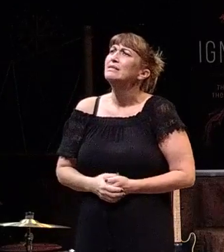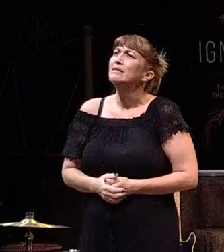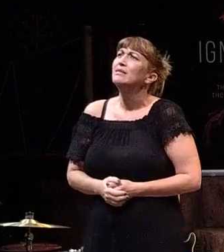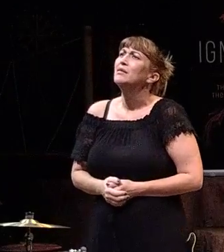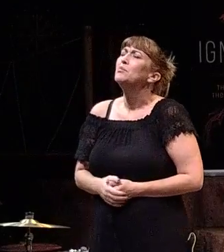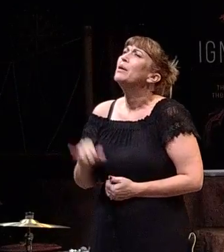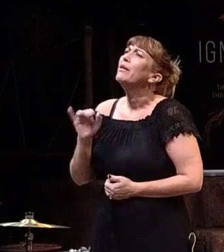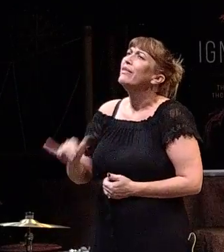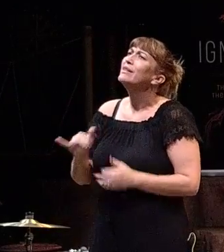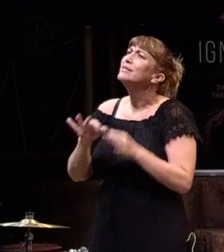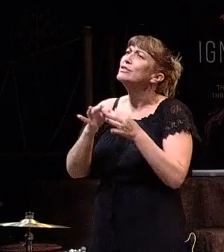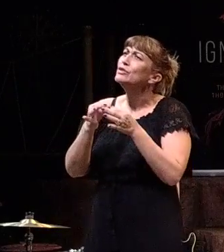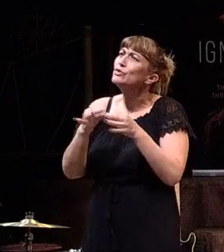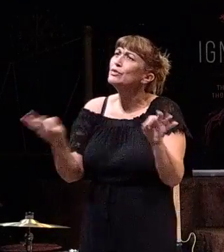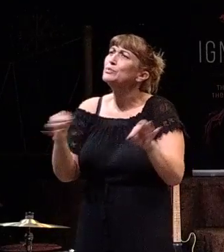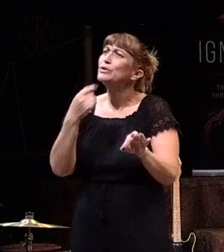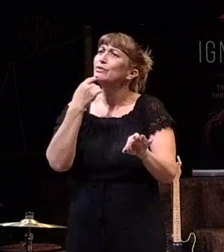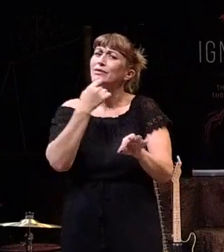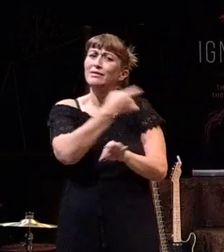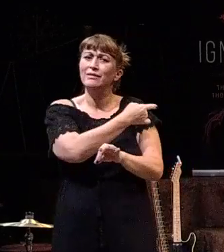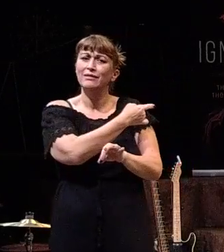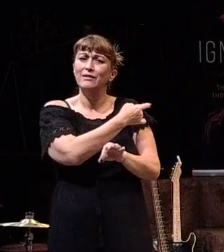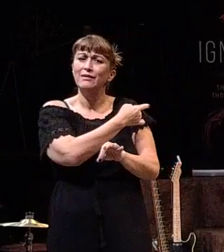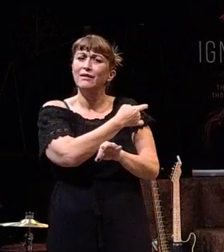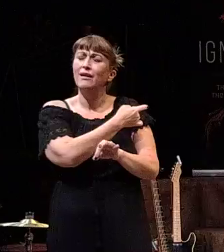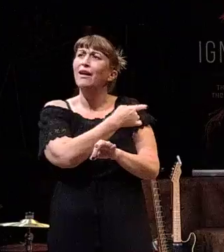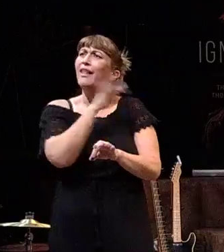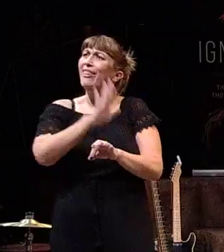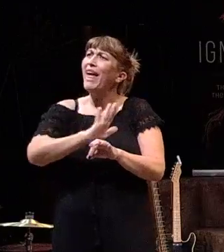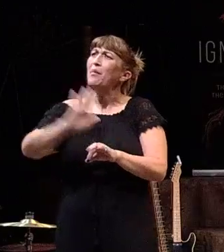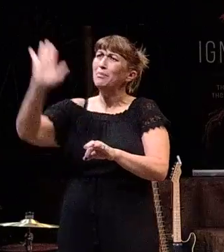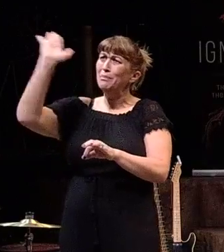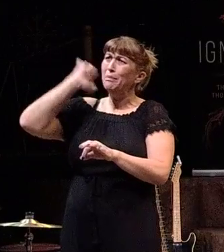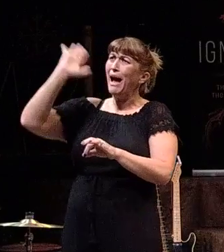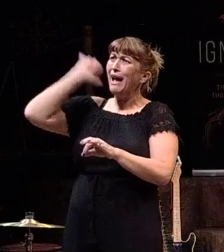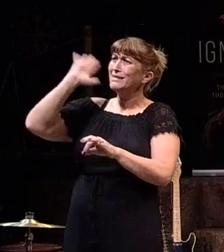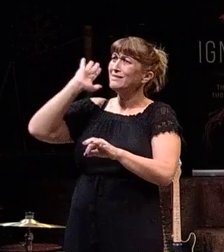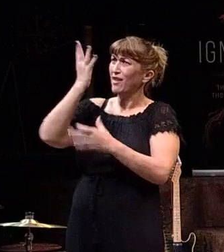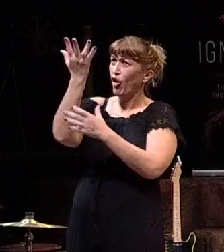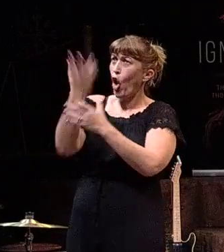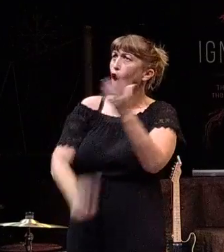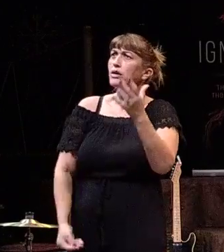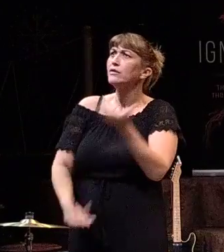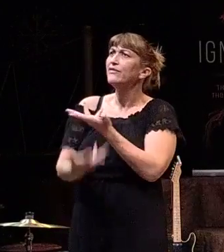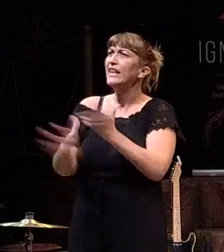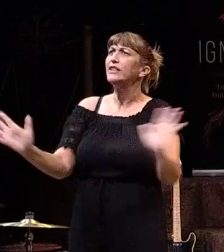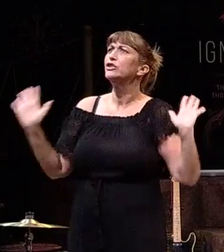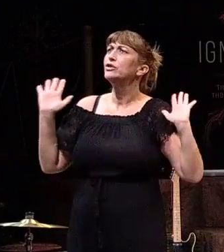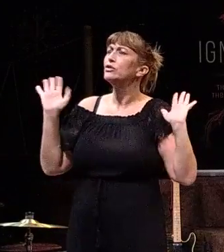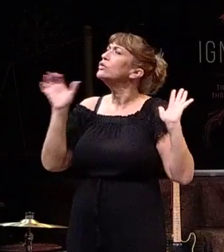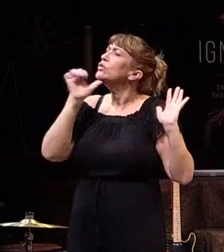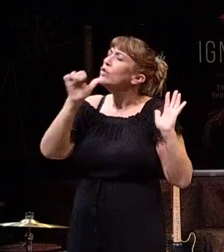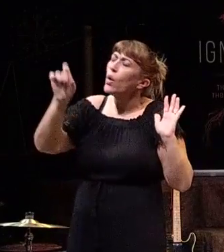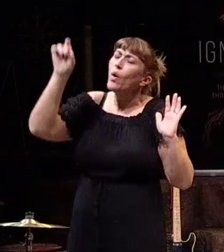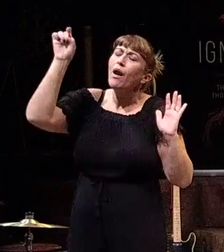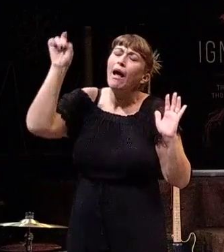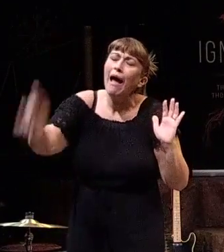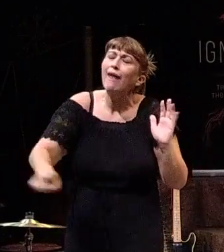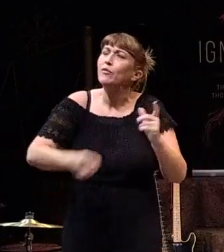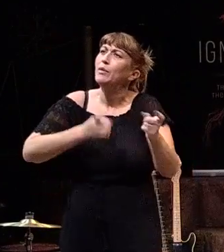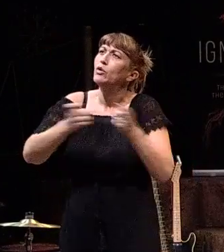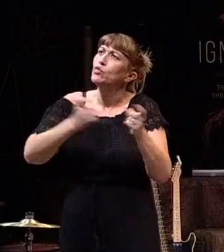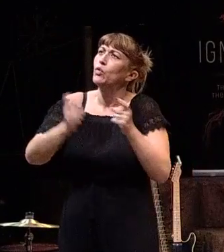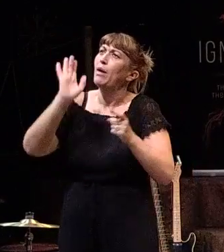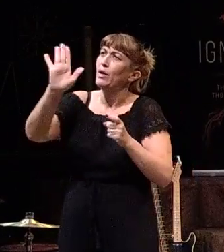But this scripture says, that past is gone. You don't have to be controlled by it